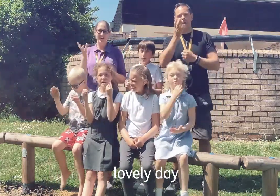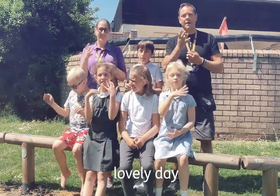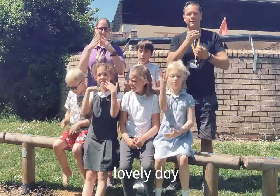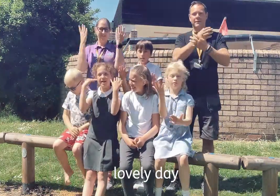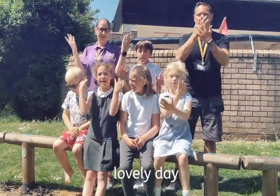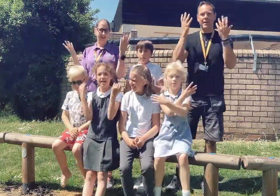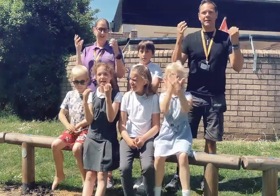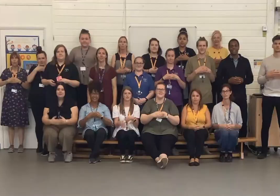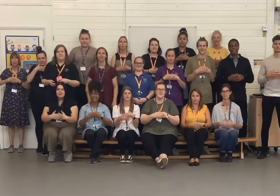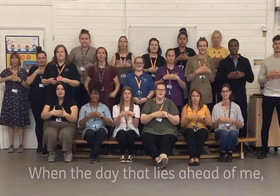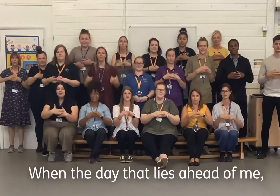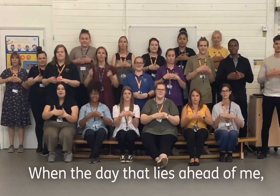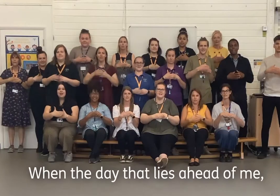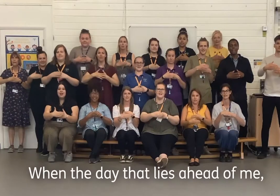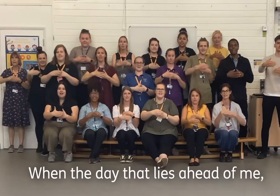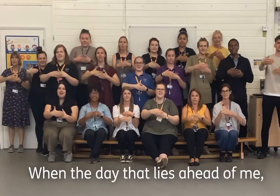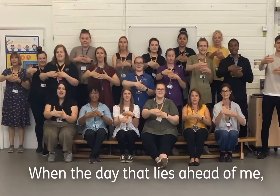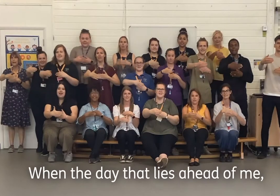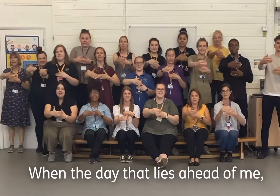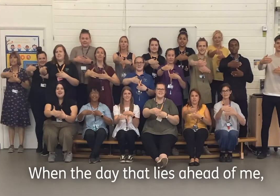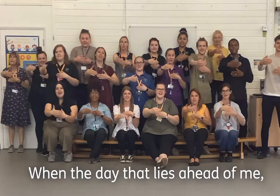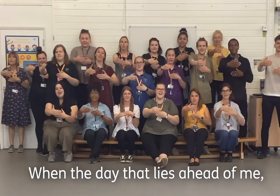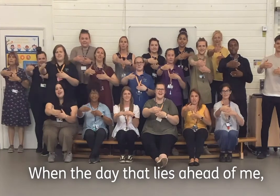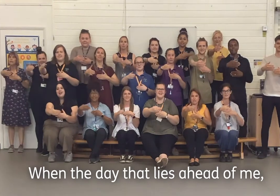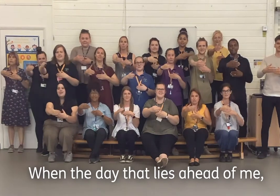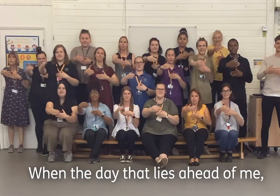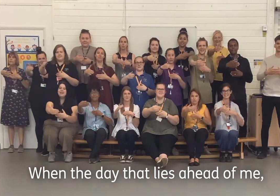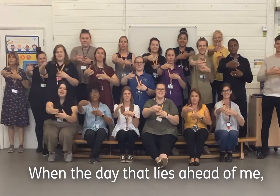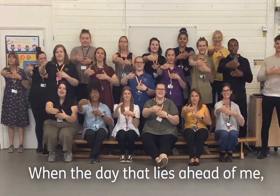When the day that lies ahead of me